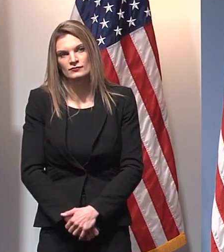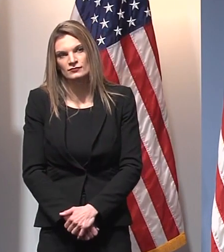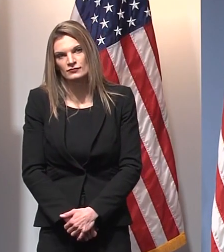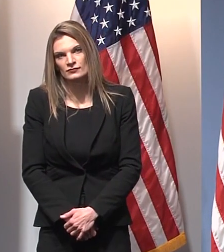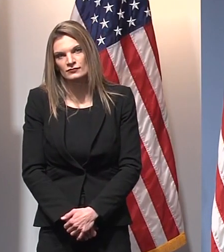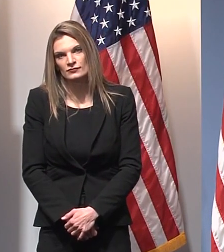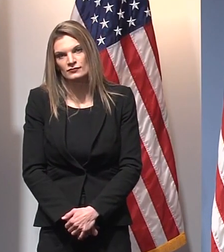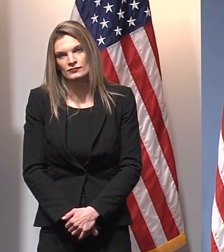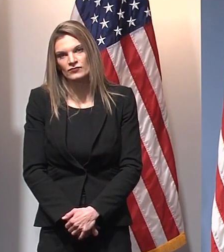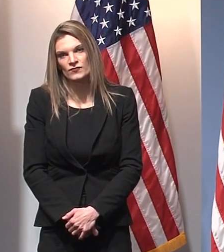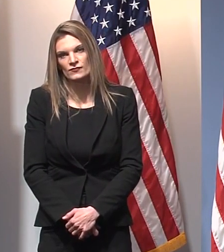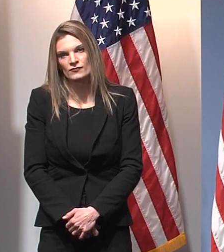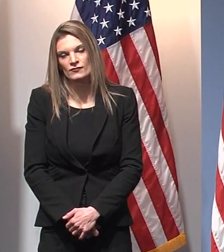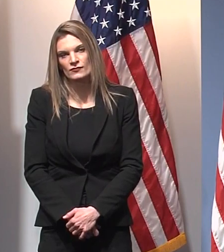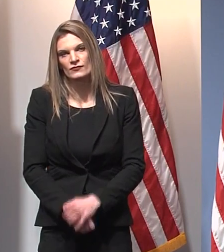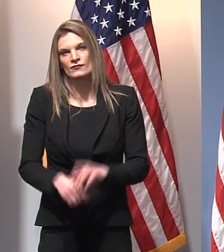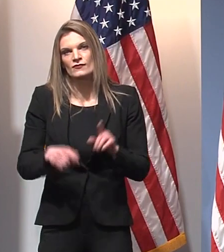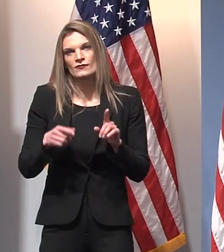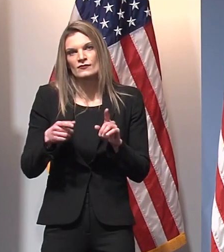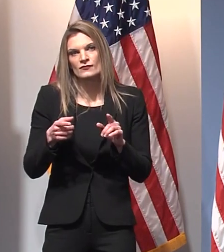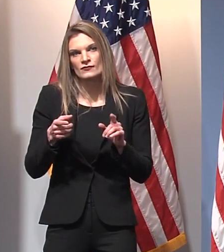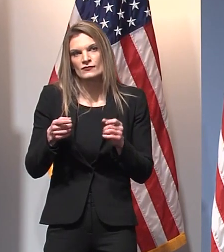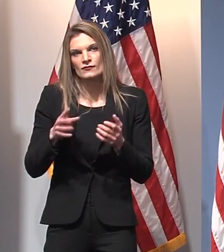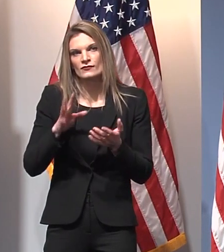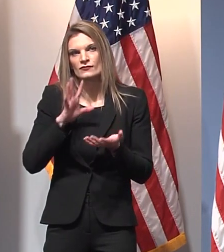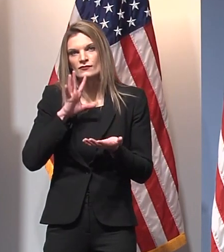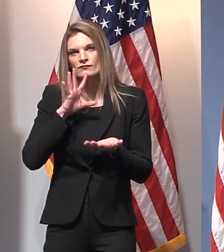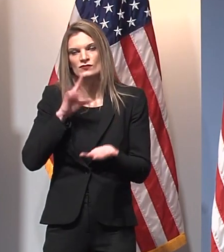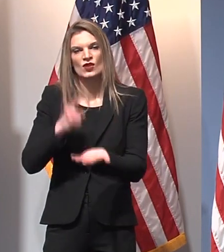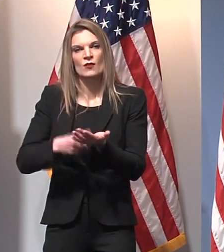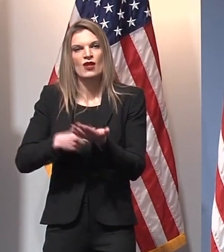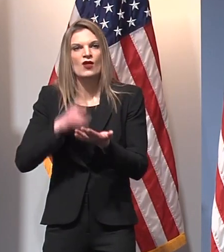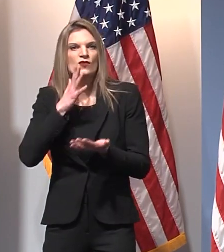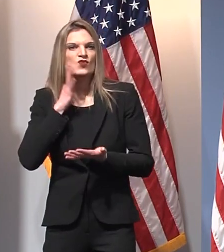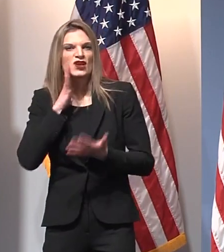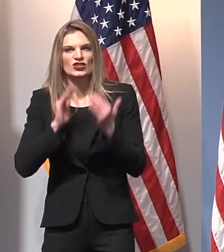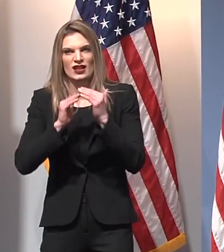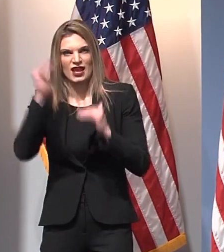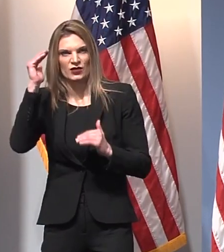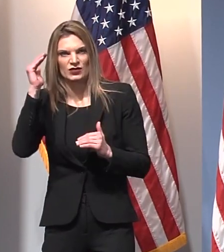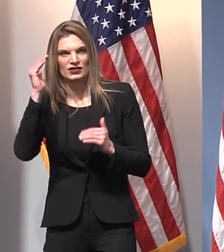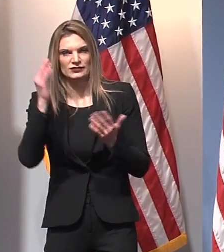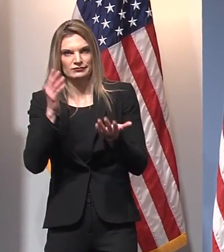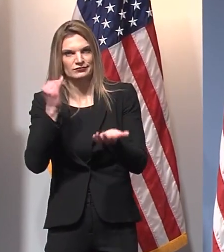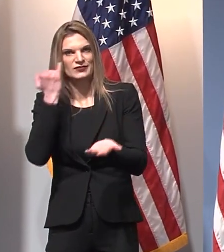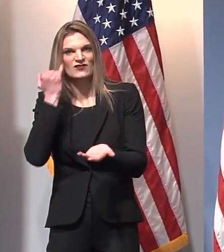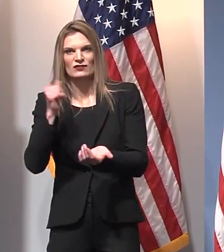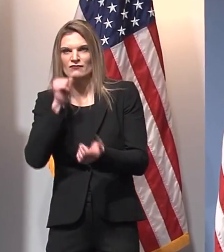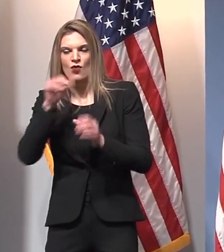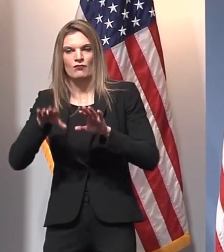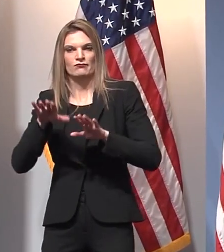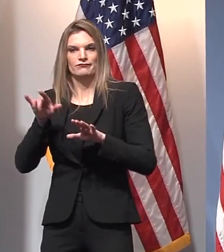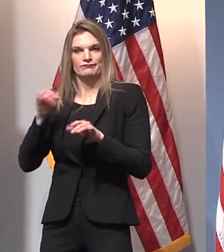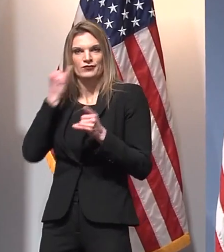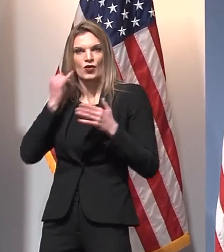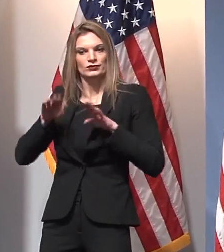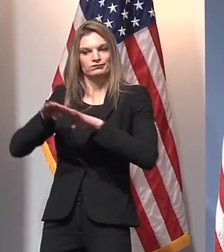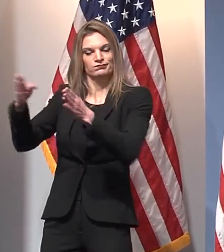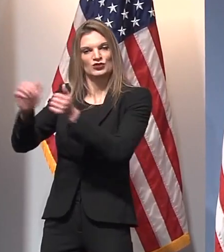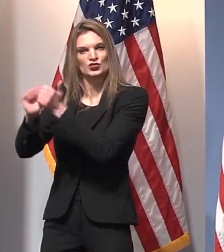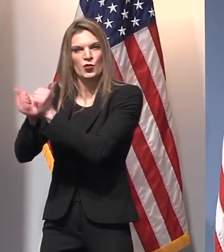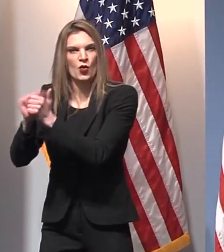talking about the racial inequities of not reopening contact sports. To what extent did those factors